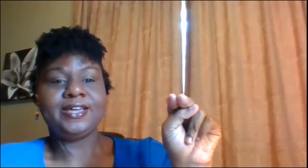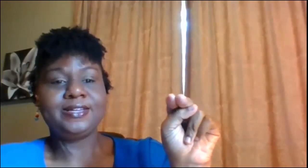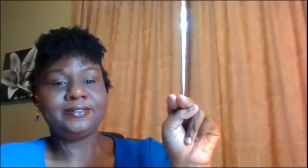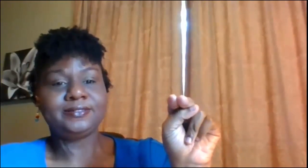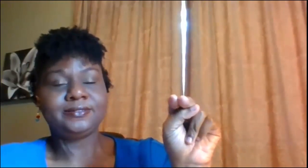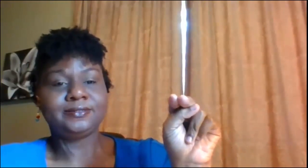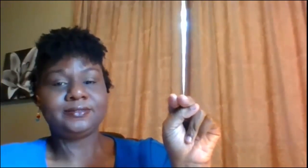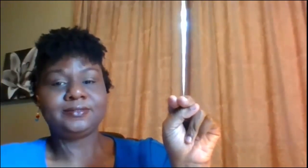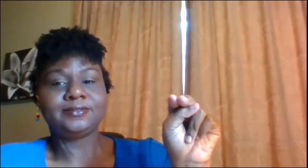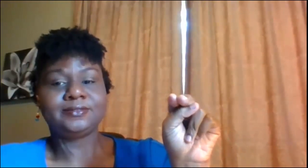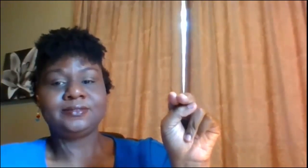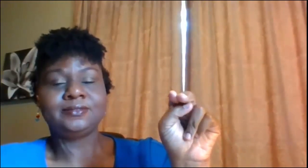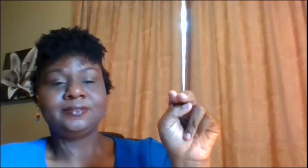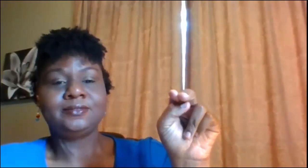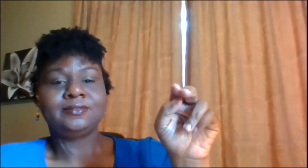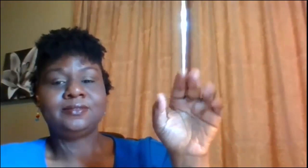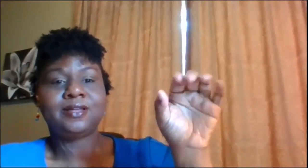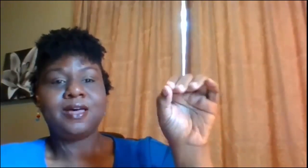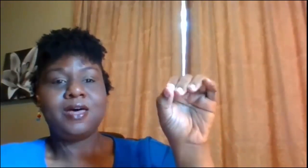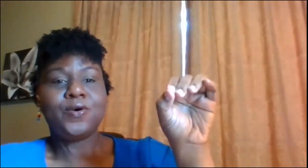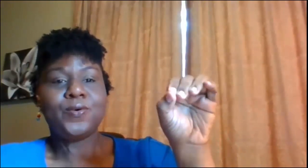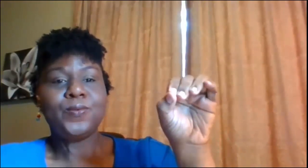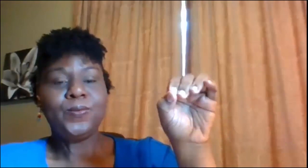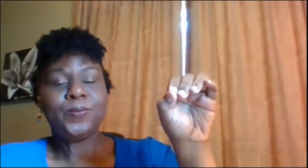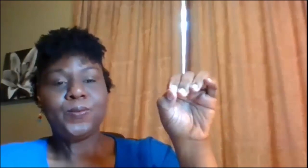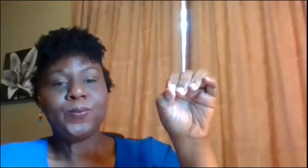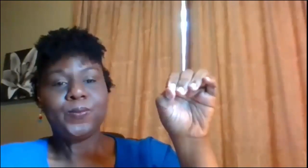N O P